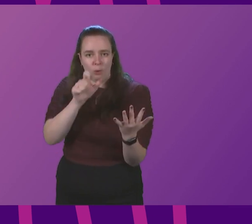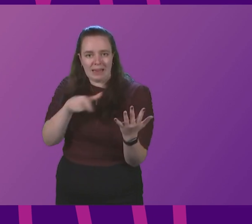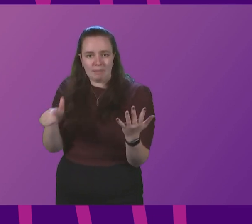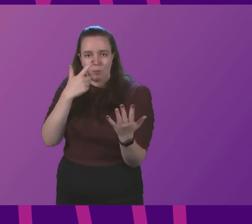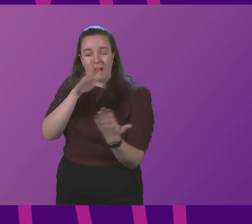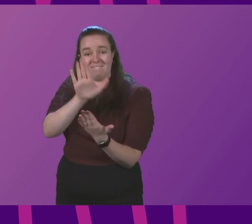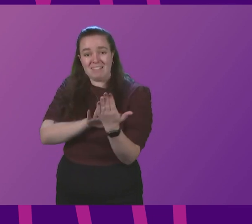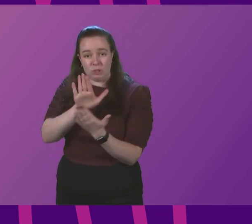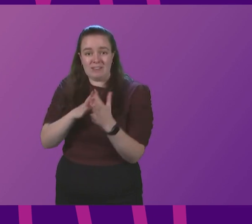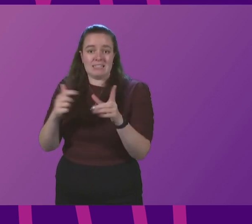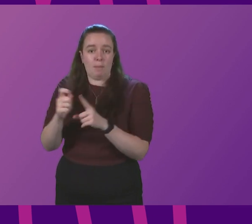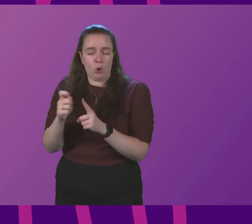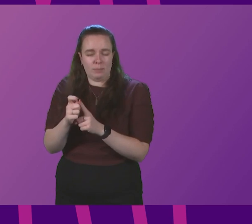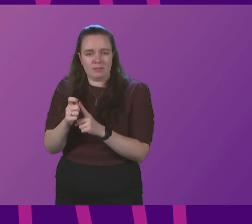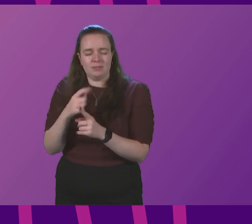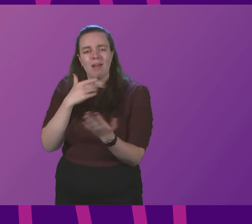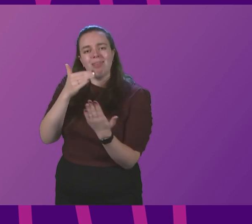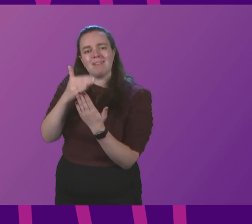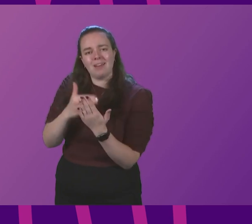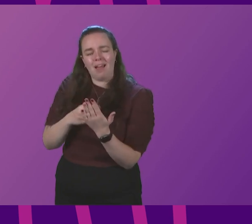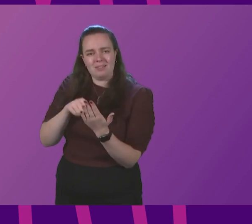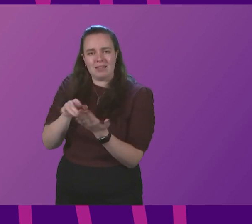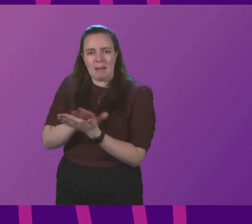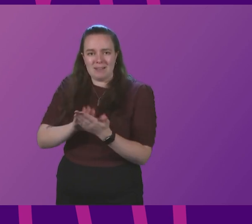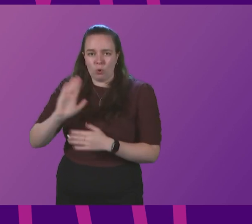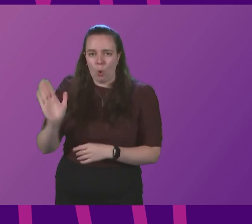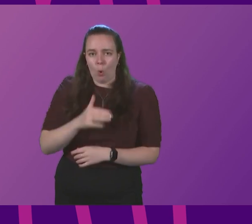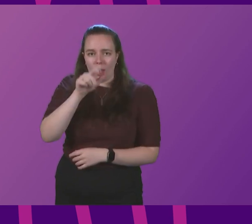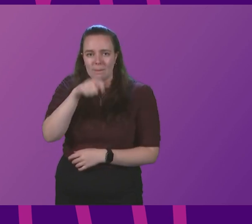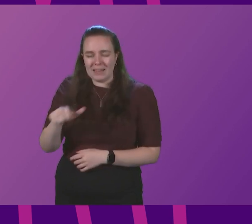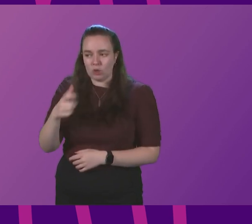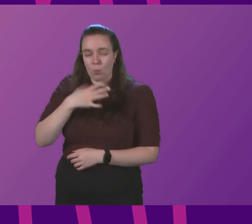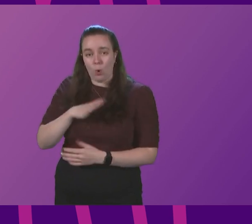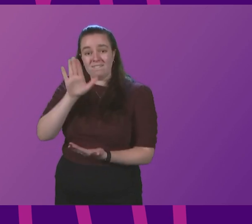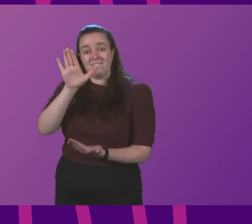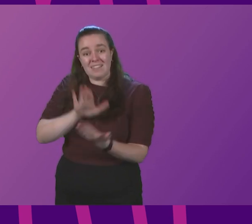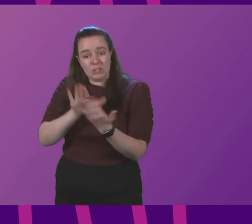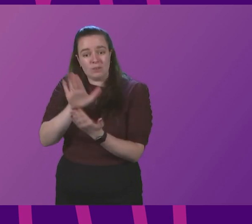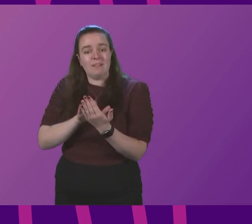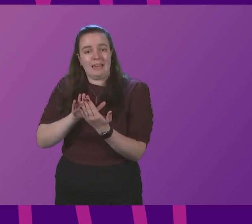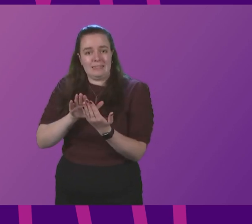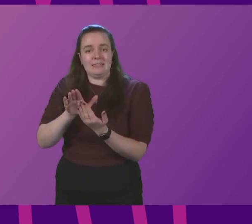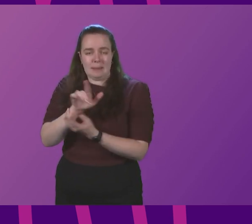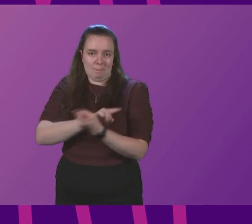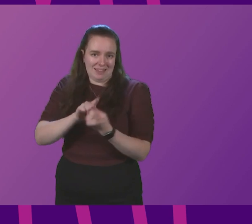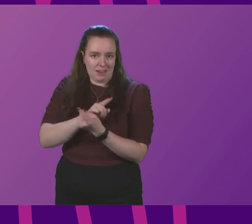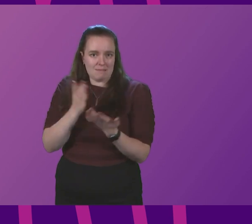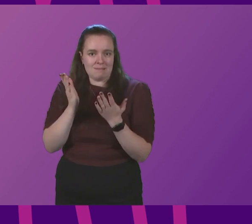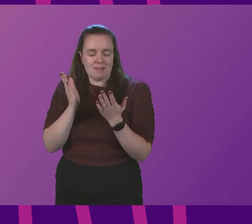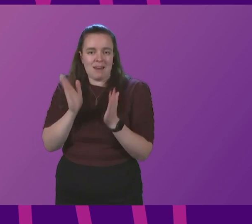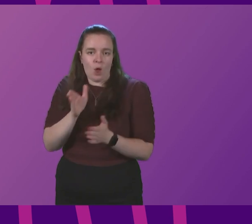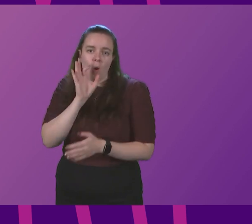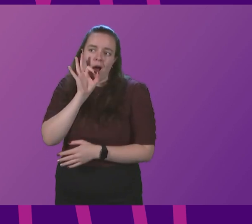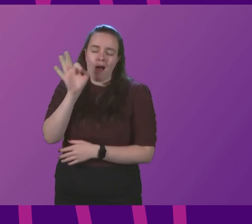face to face. The guidance means that every patient seeking an in-person meeting will now be asked an